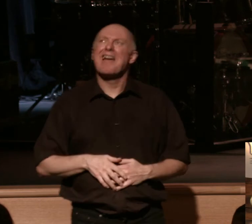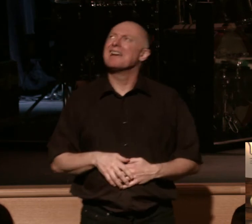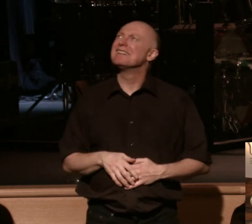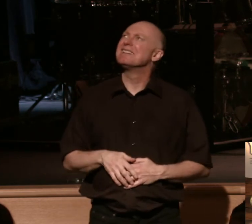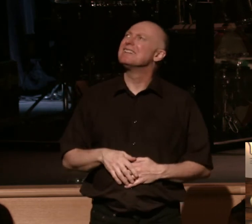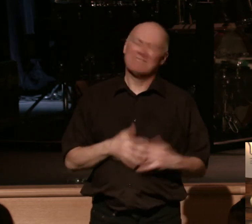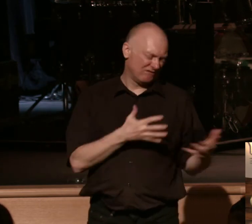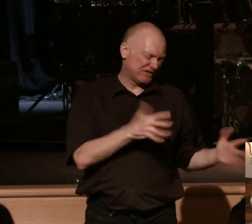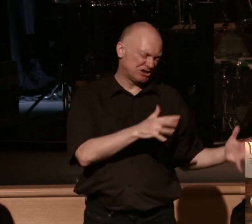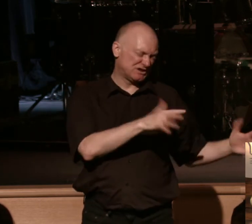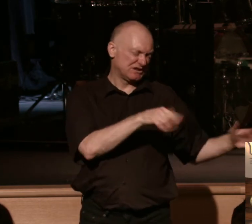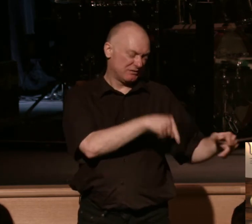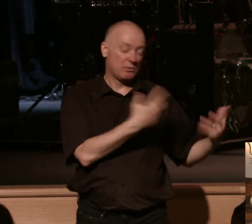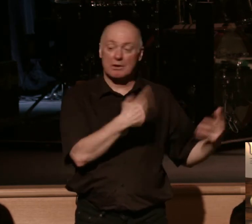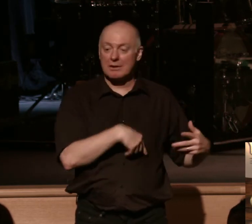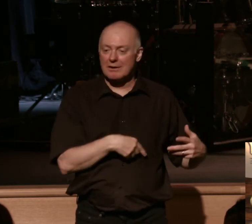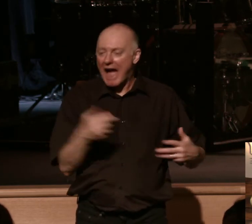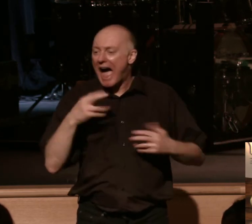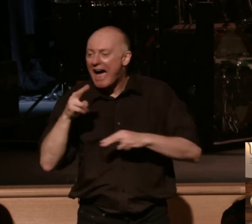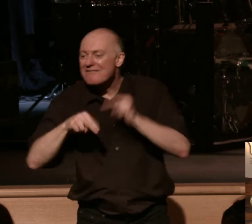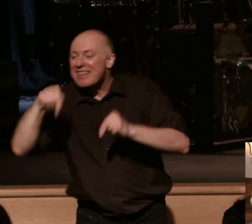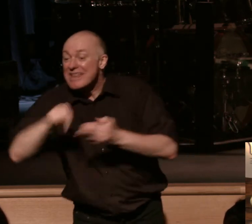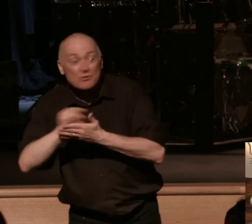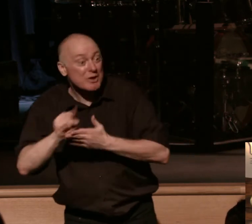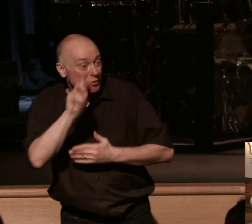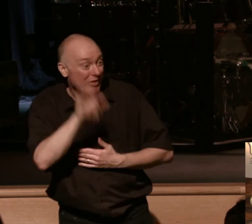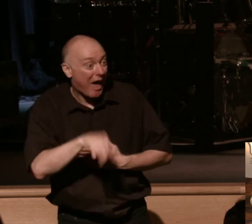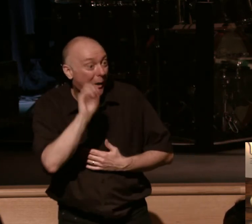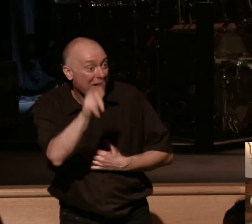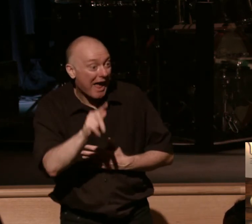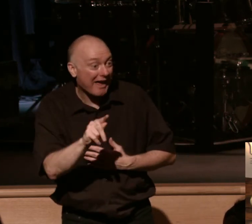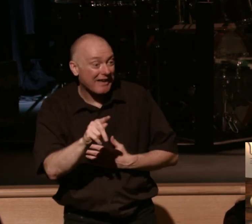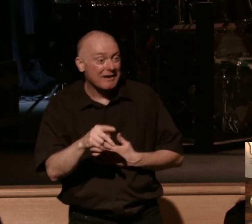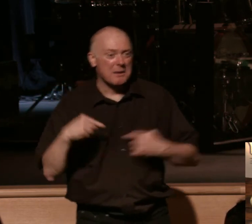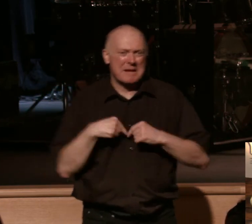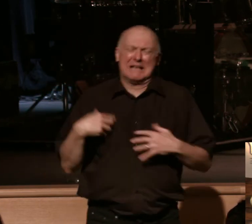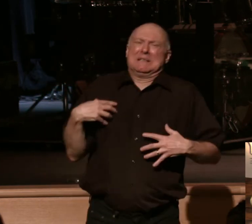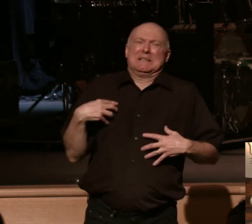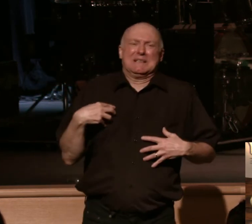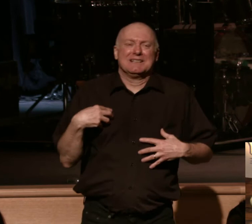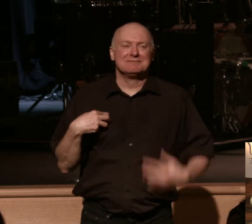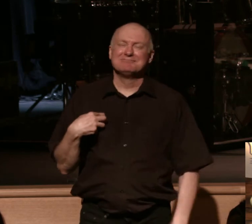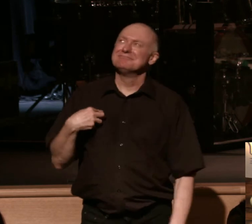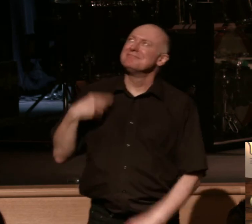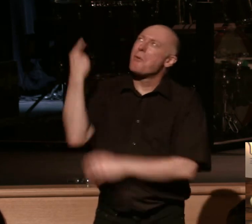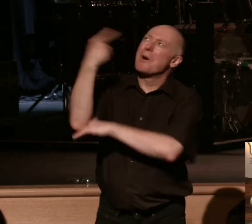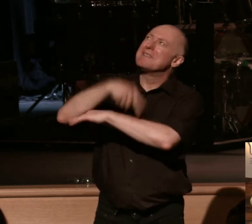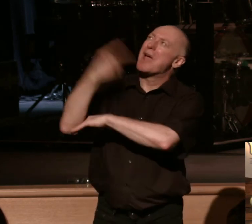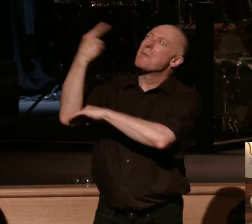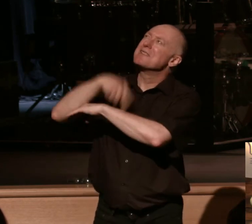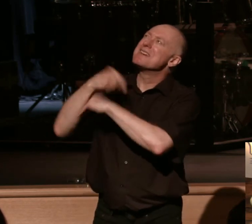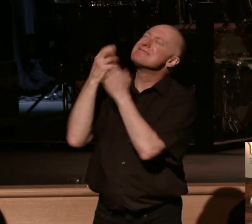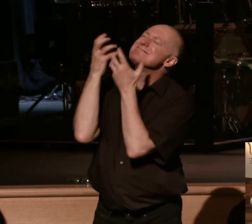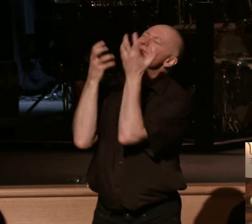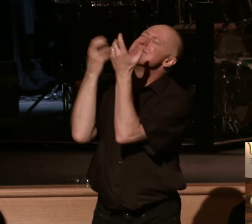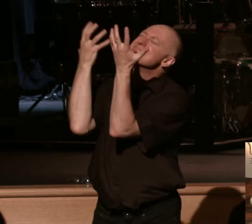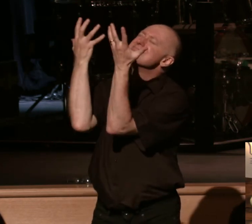so you can you can have fun with that this week and I hope you remember that for the rest of your life in some way or another made new and groaning we understand my tent is